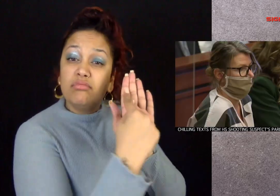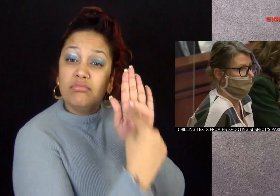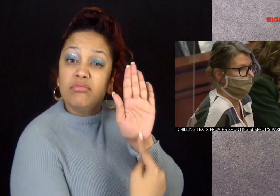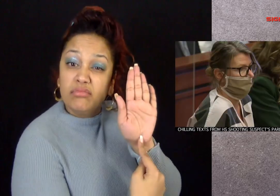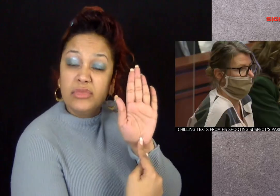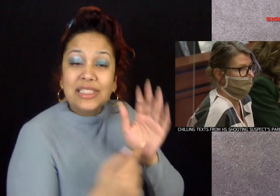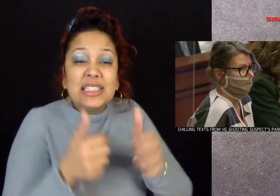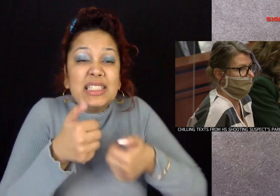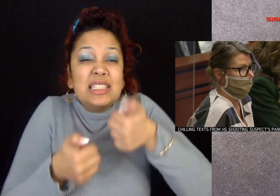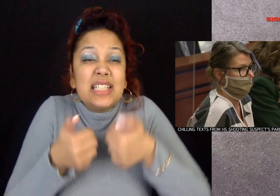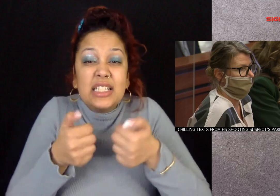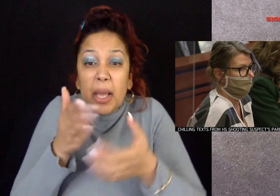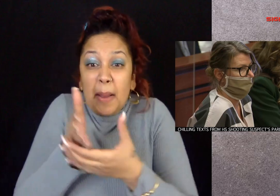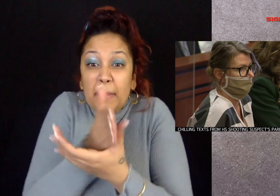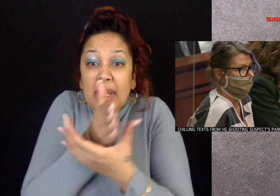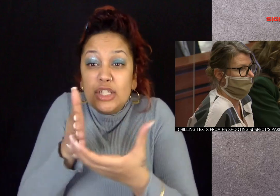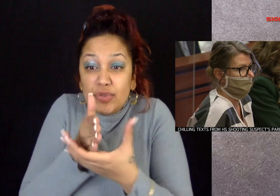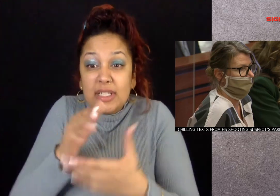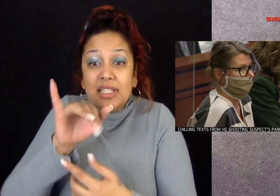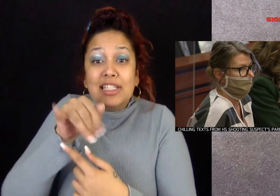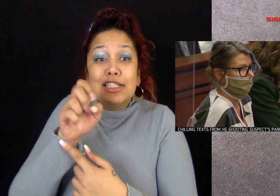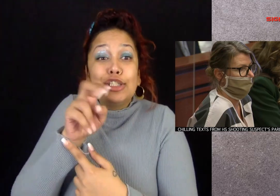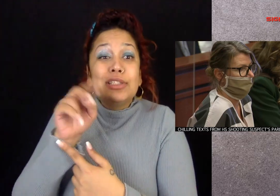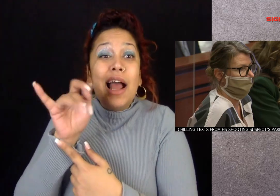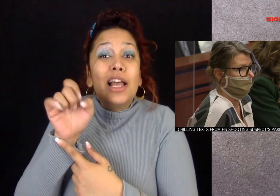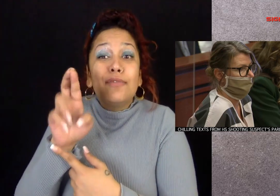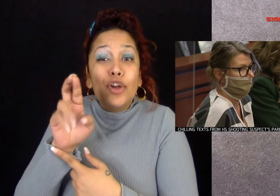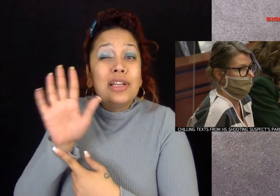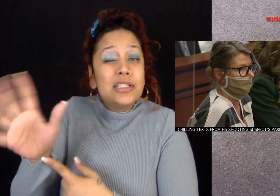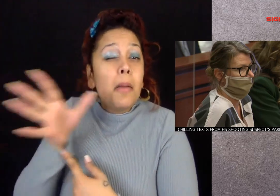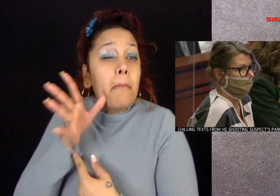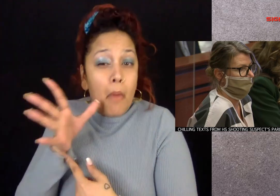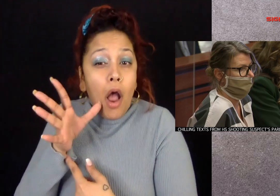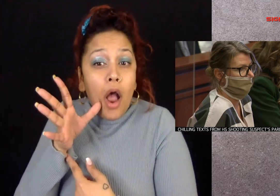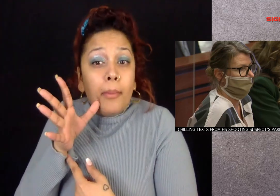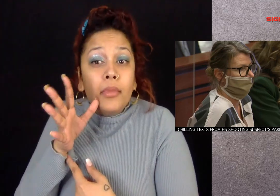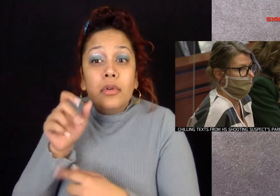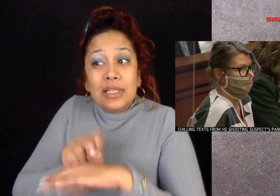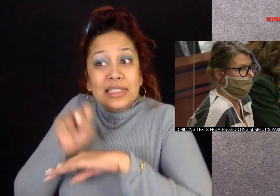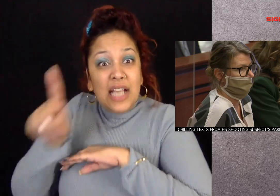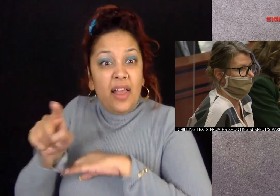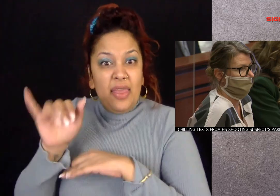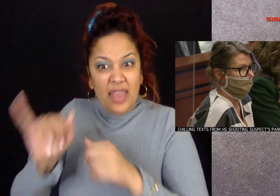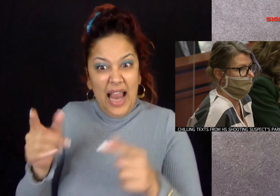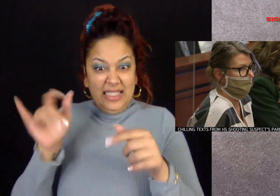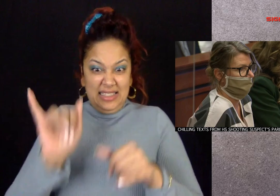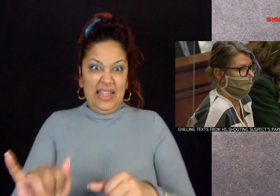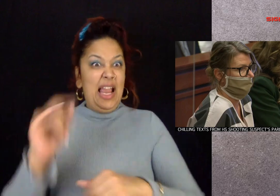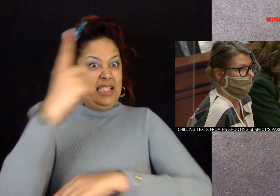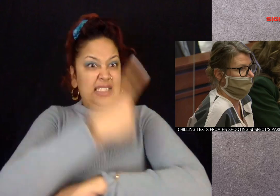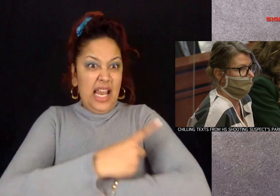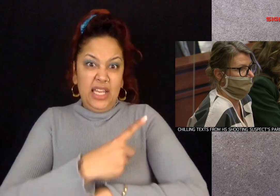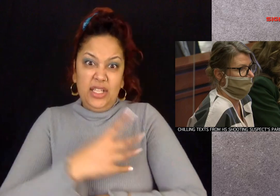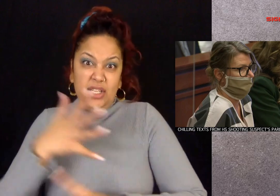During the preliminary hearing police revealed chilling texts Jennifer Crumbly sent the day of the attack.